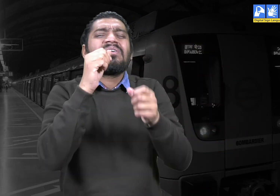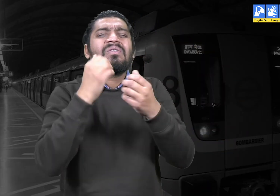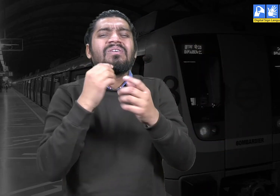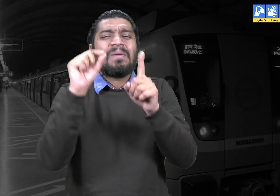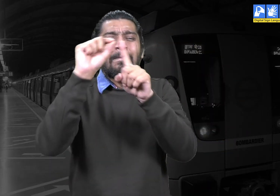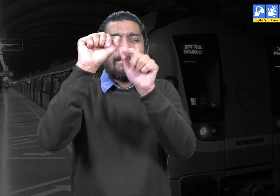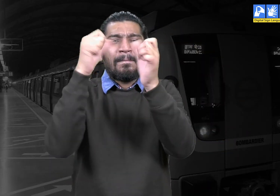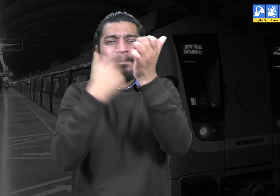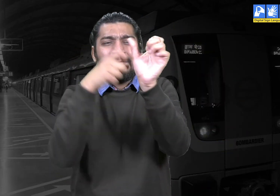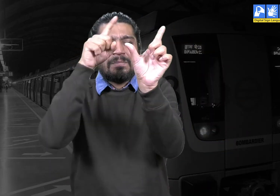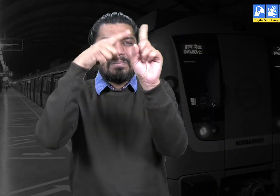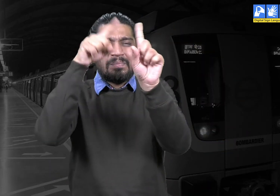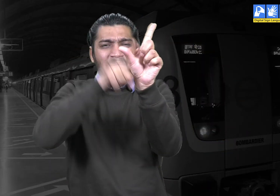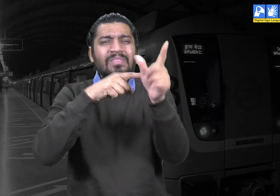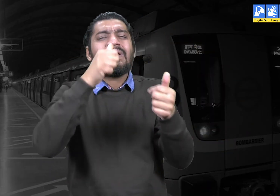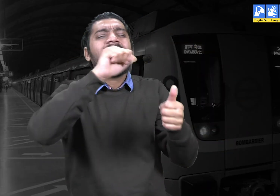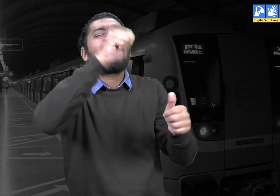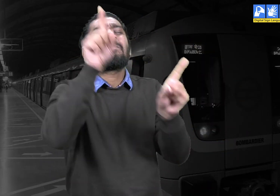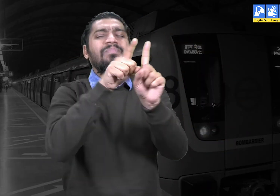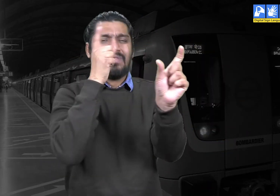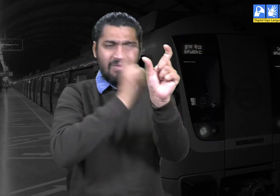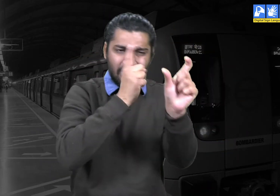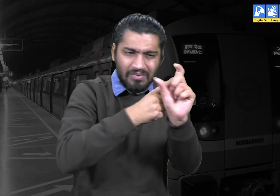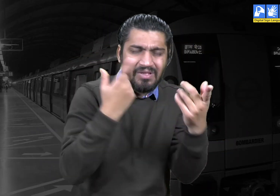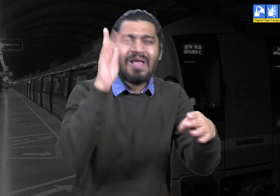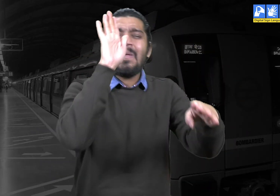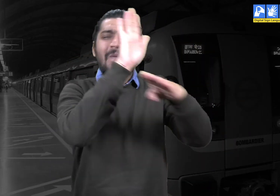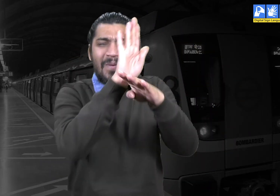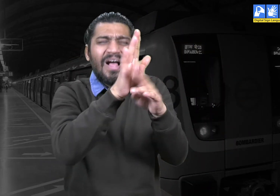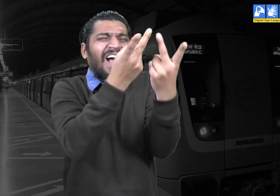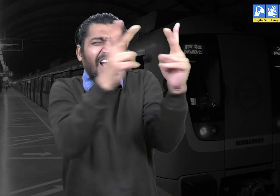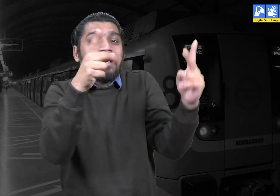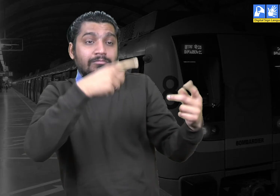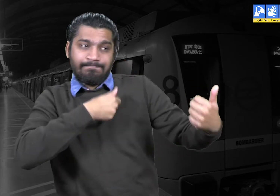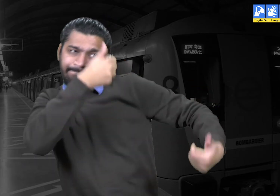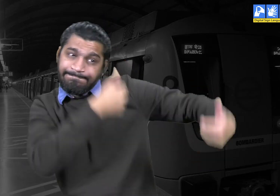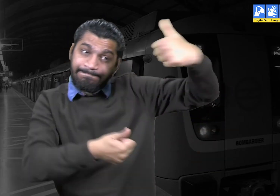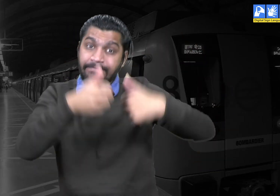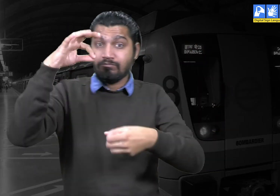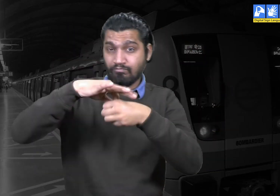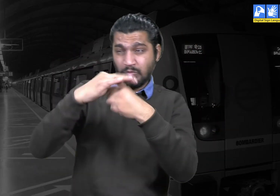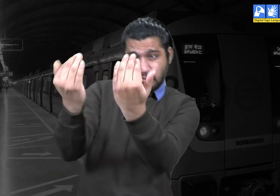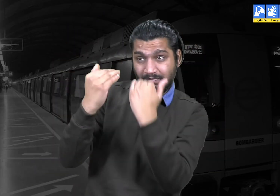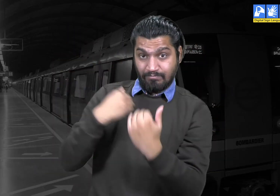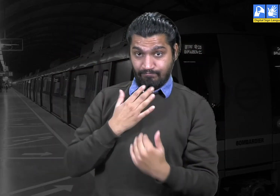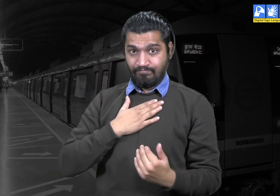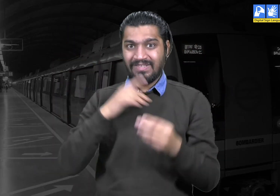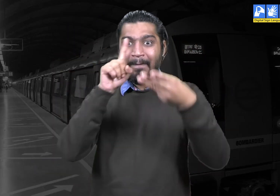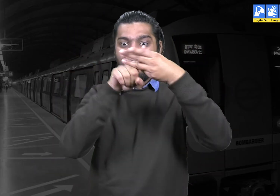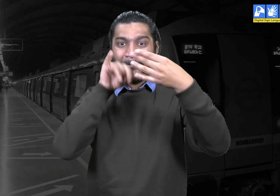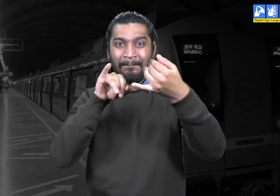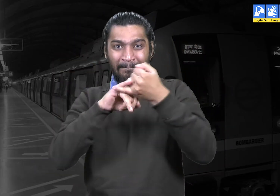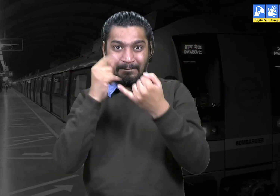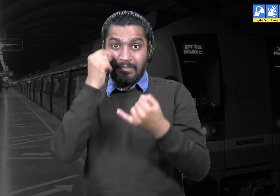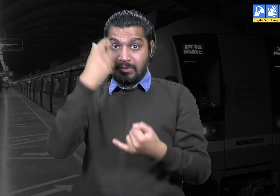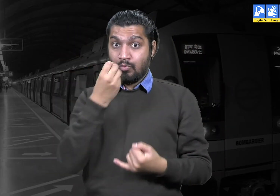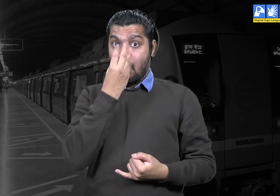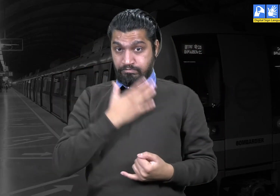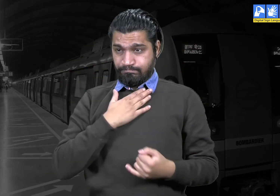opposed each other. But E. Sridharan stood with